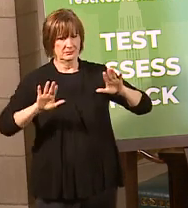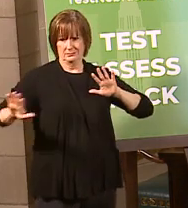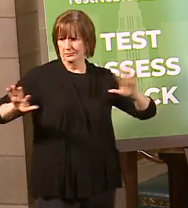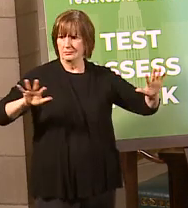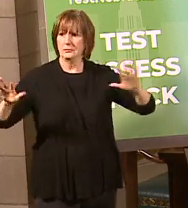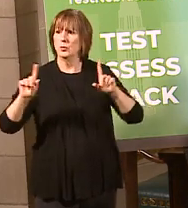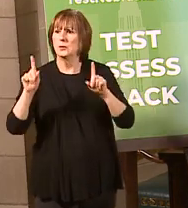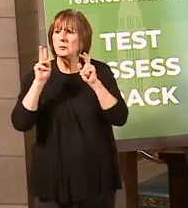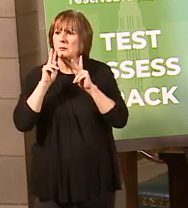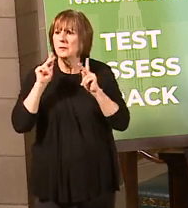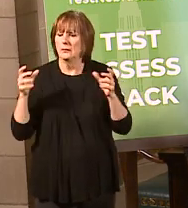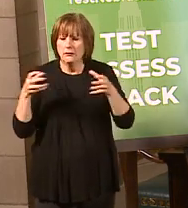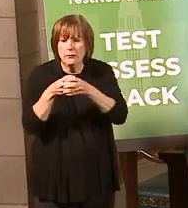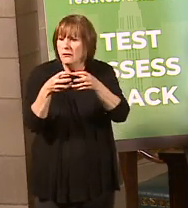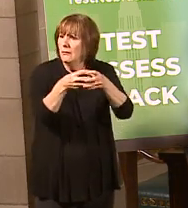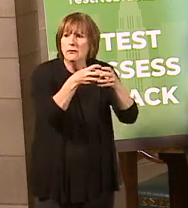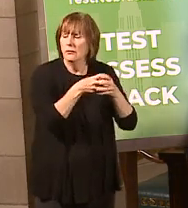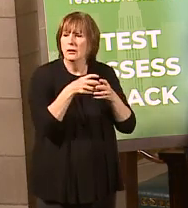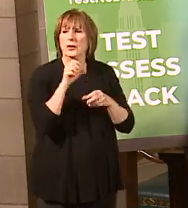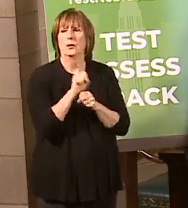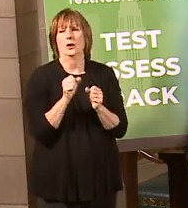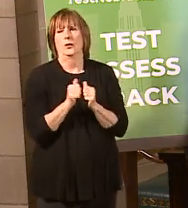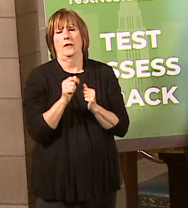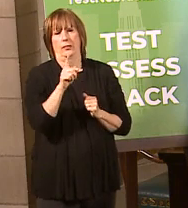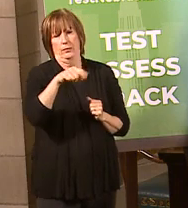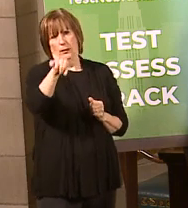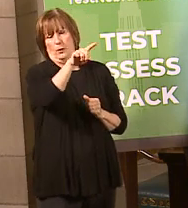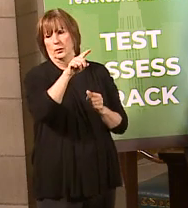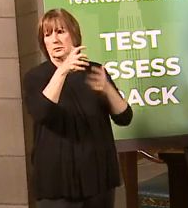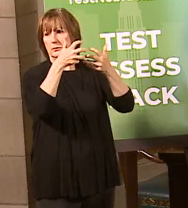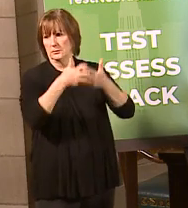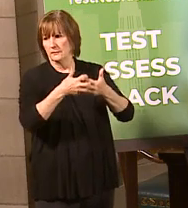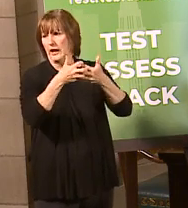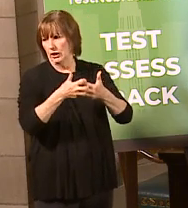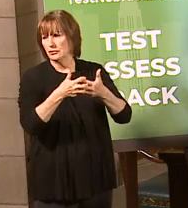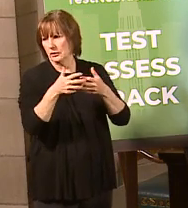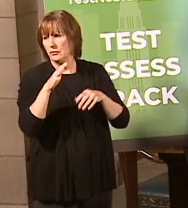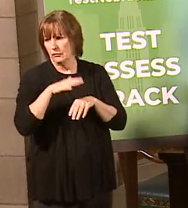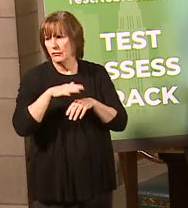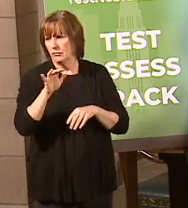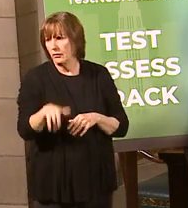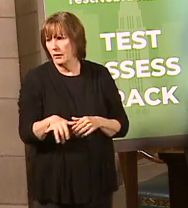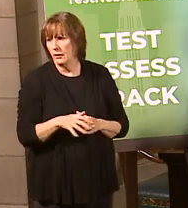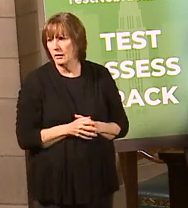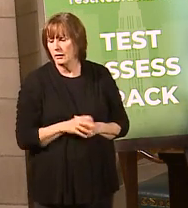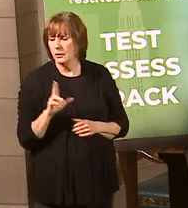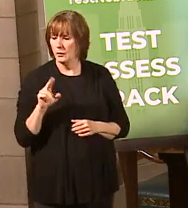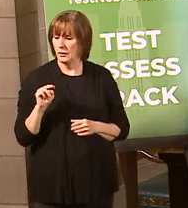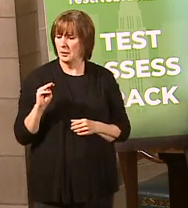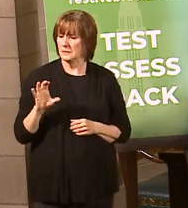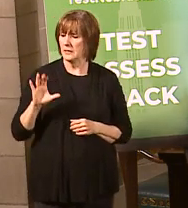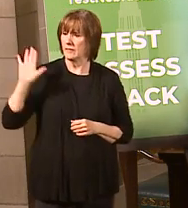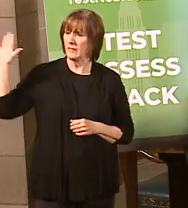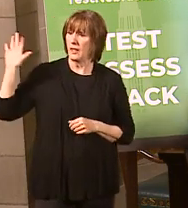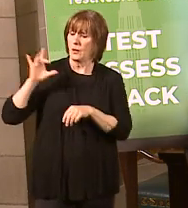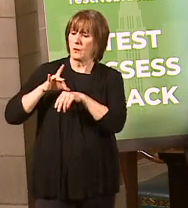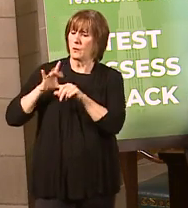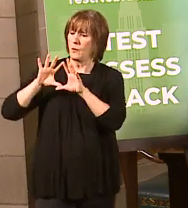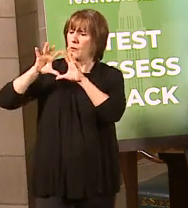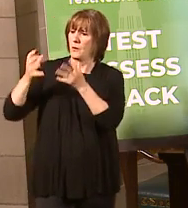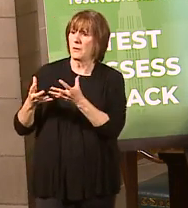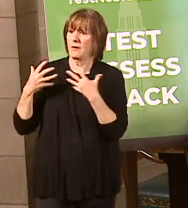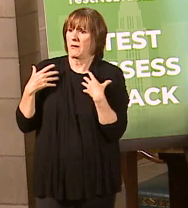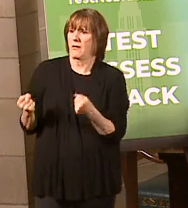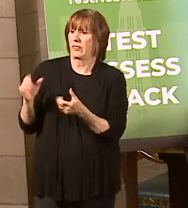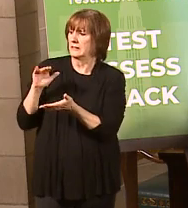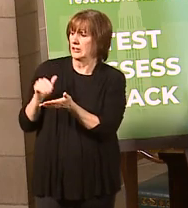congregate. So we've got to work with our food processing facilities on that. That's what our, you know, UNMC's Global Health Center has put out